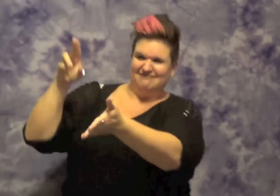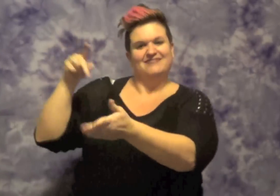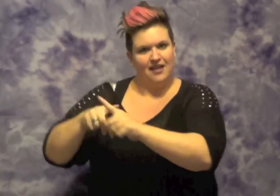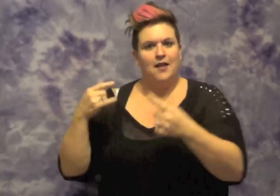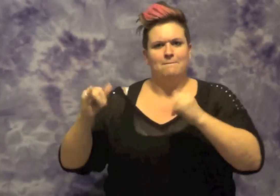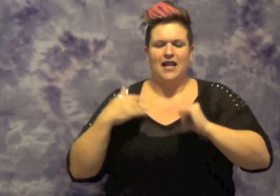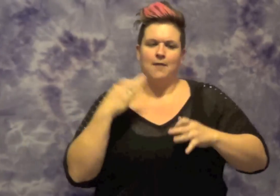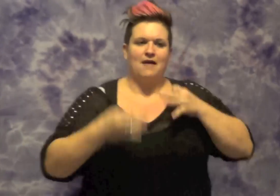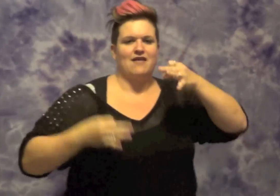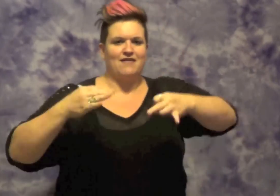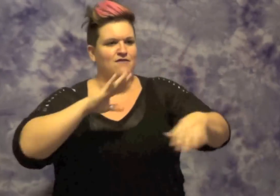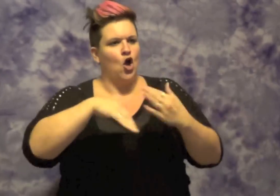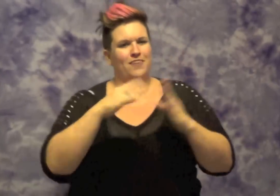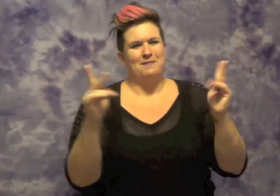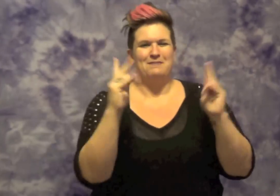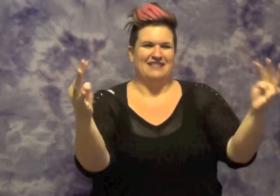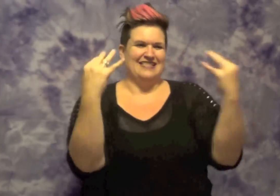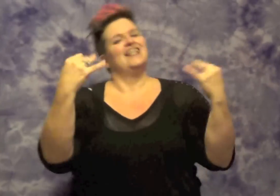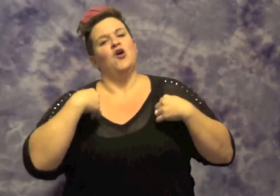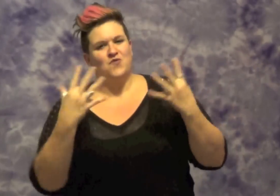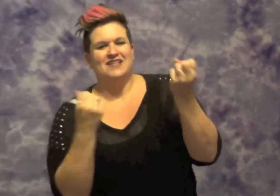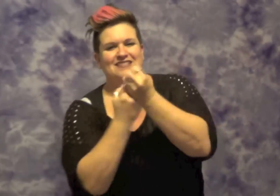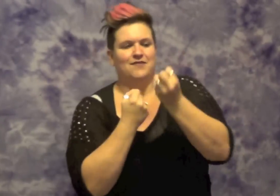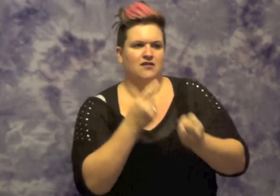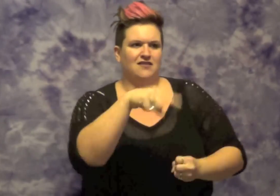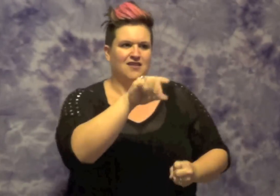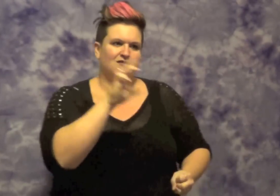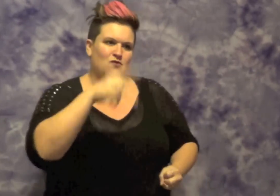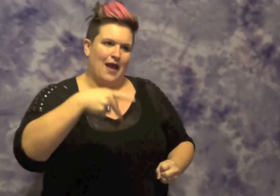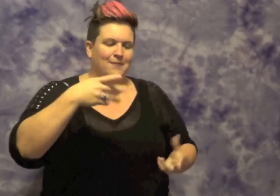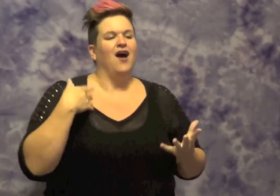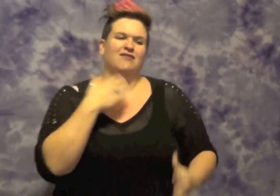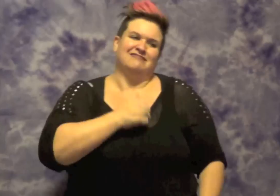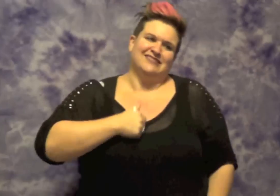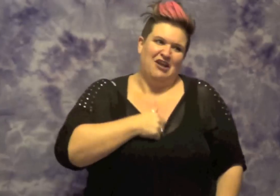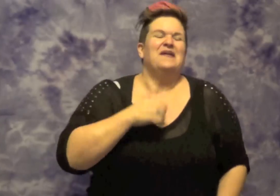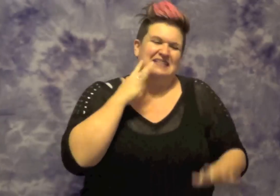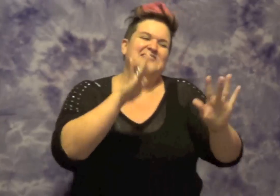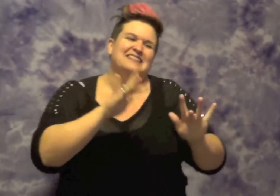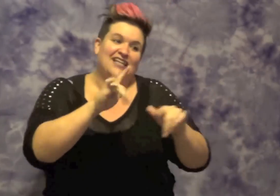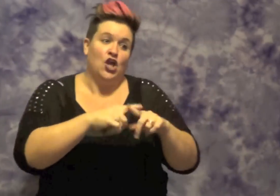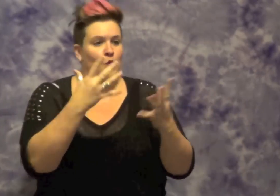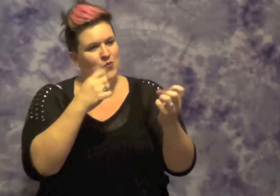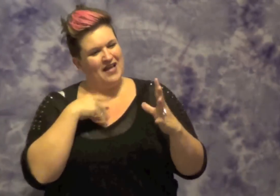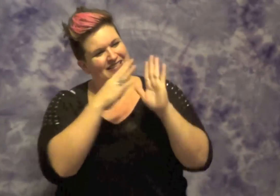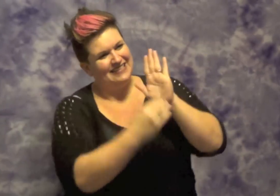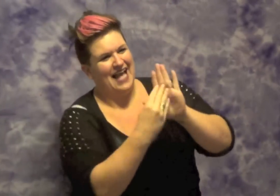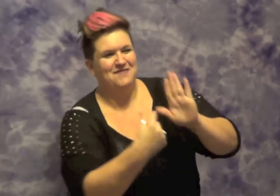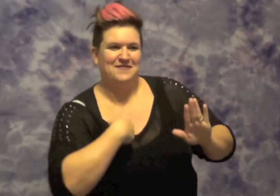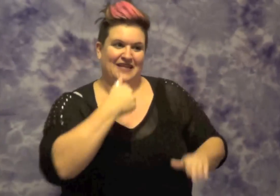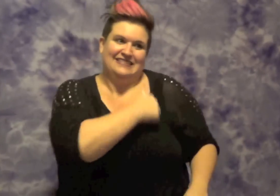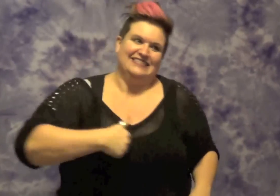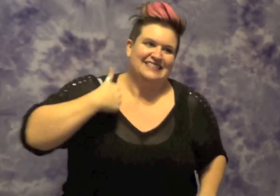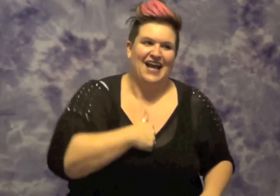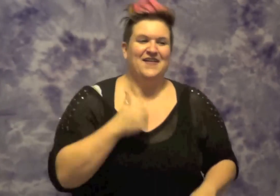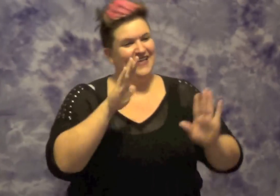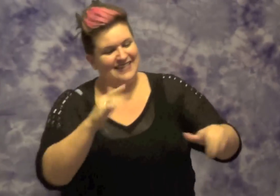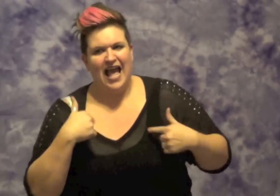F-bombs. Feel my wrath of attack, rap as I have in a rough time period. Here's a maxi pad, it's actually disastrously bad for the whack while I'm masterfully constructing this masterpiece.